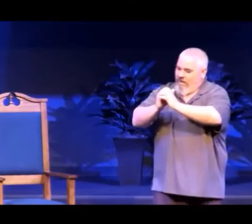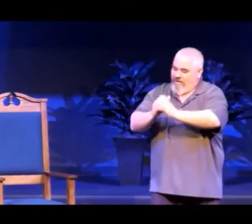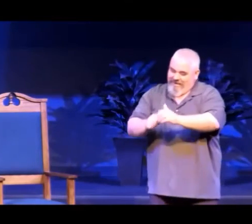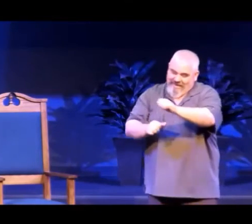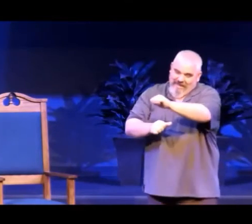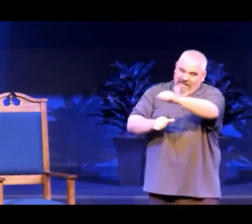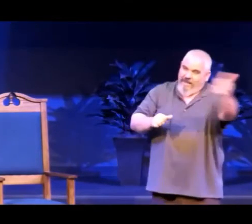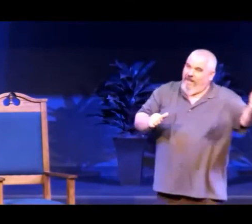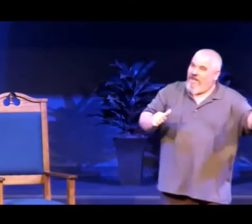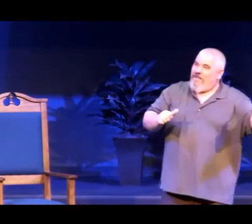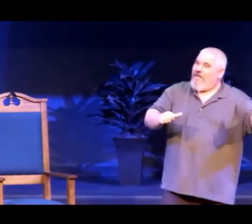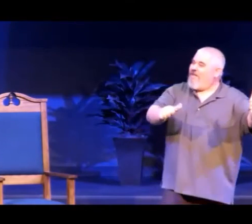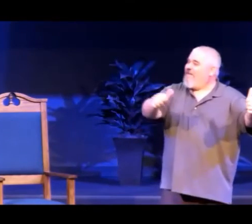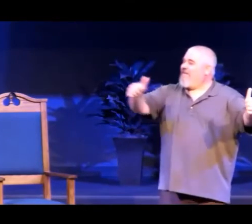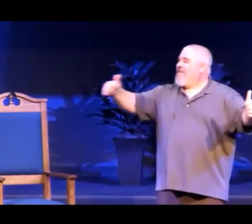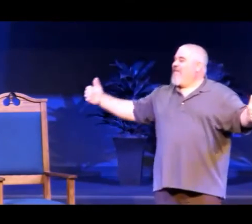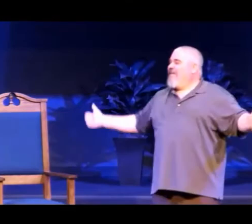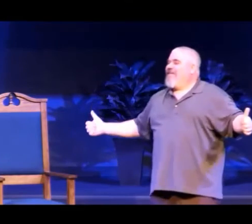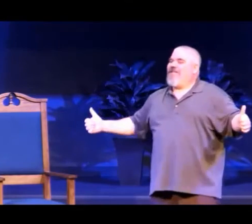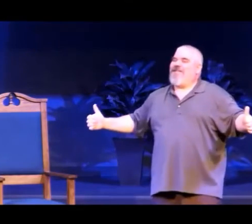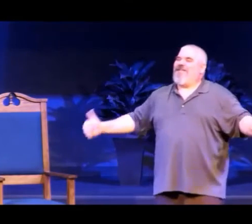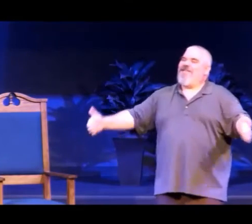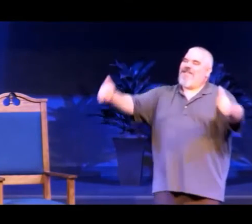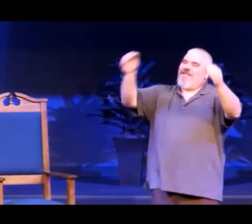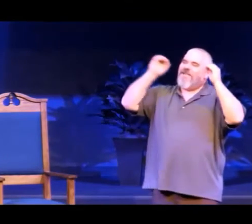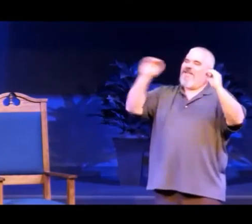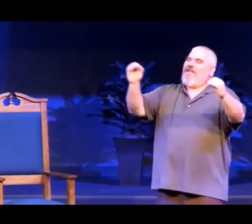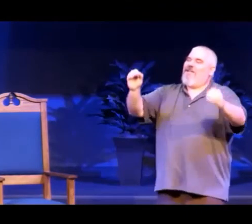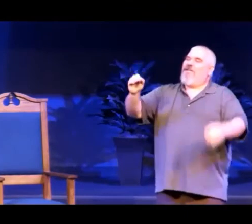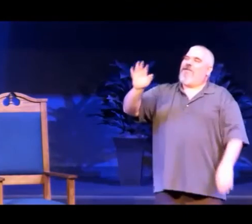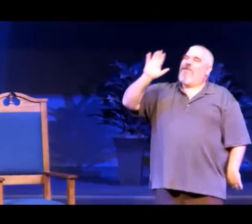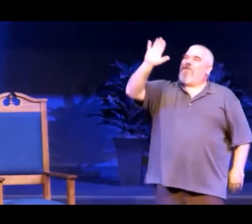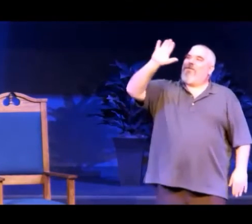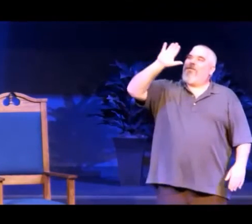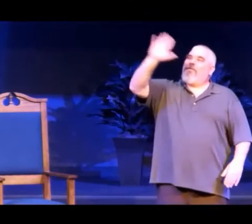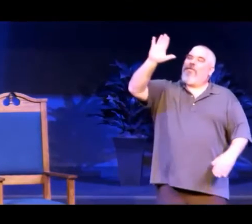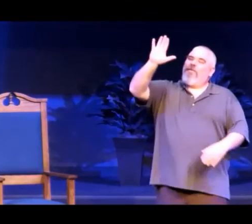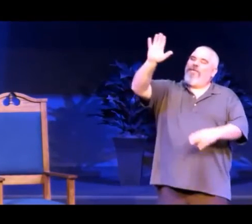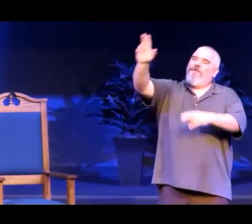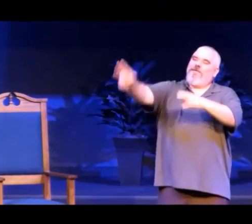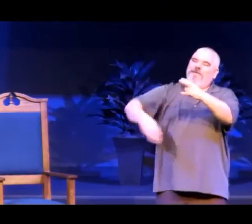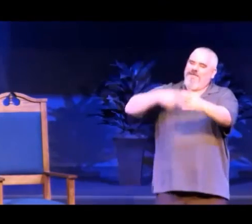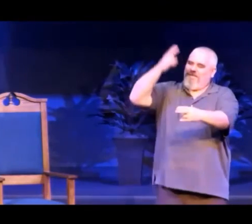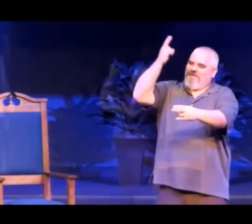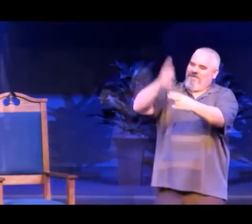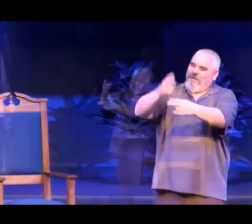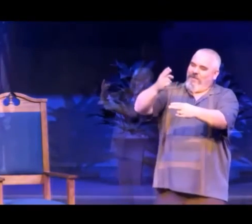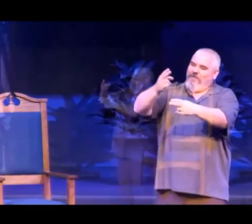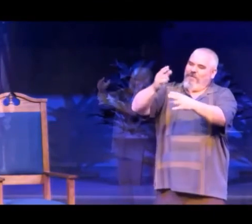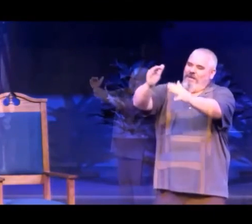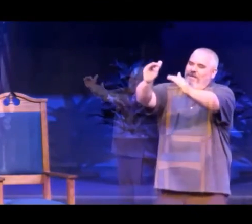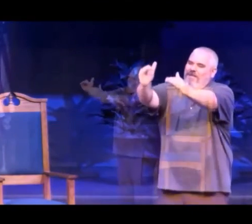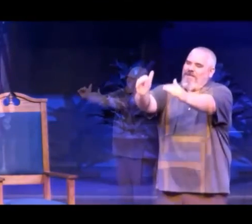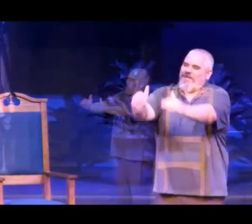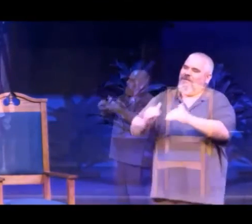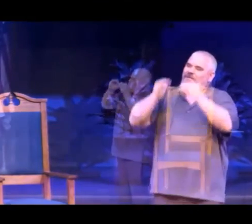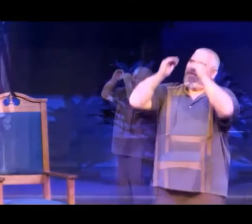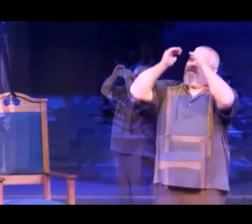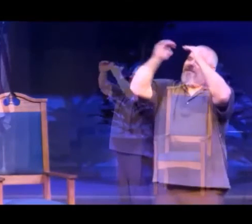No other name like yours There is no other name